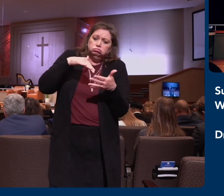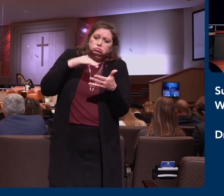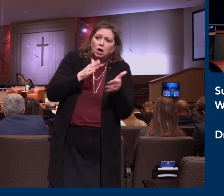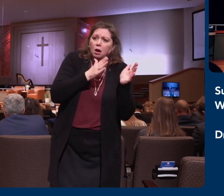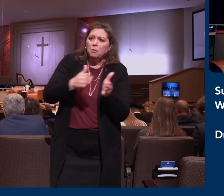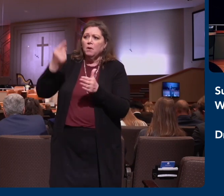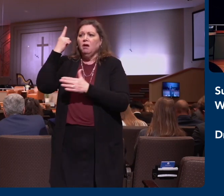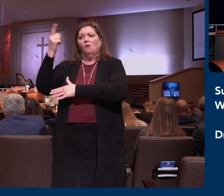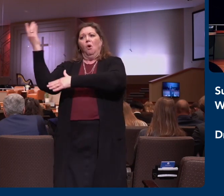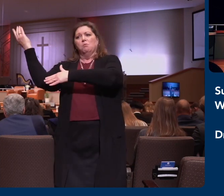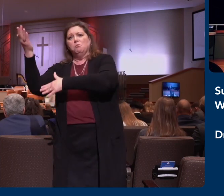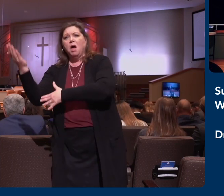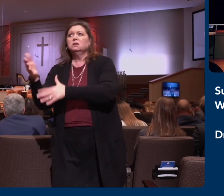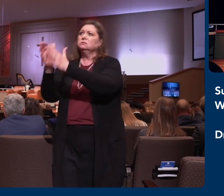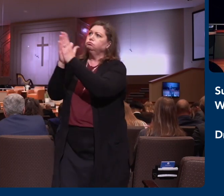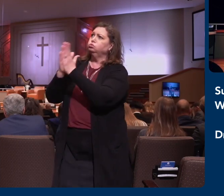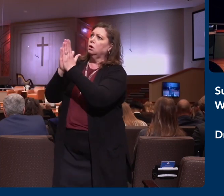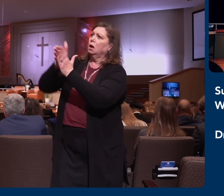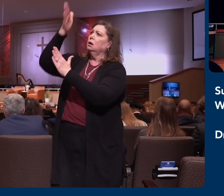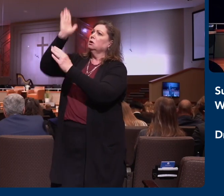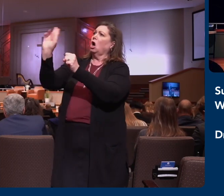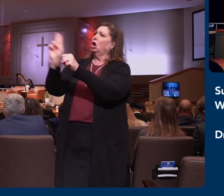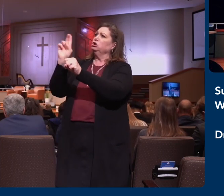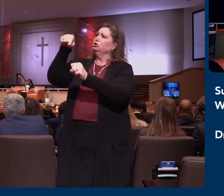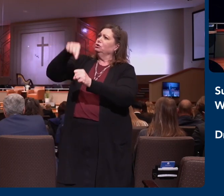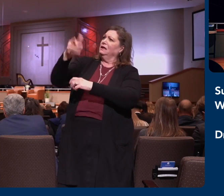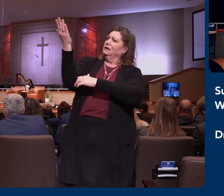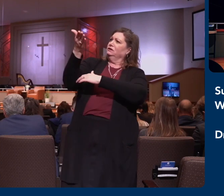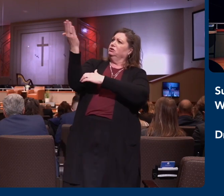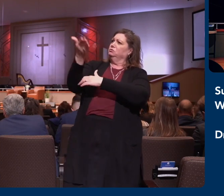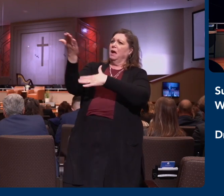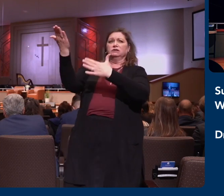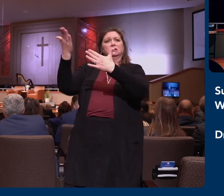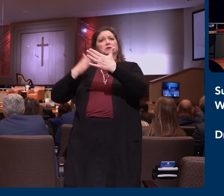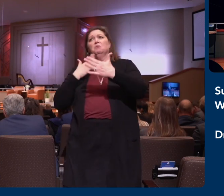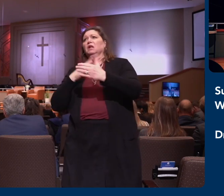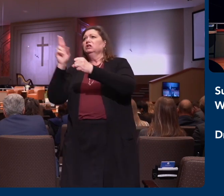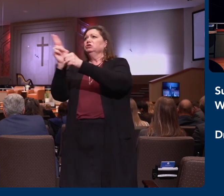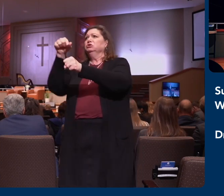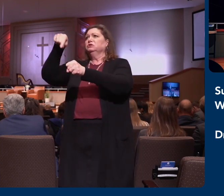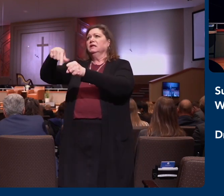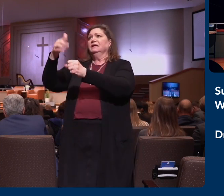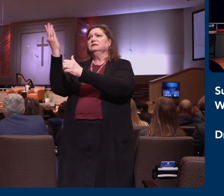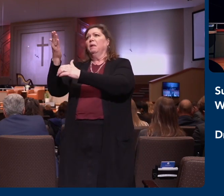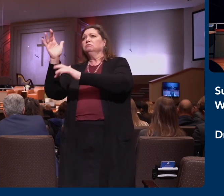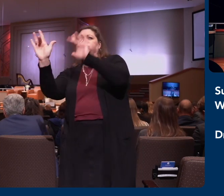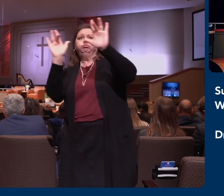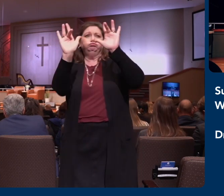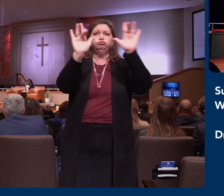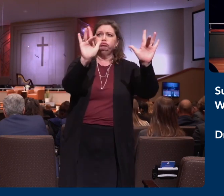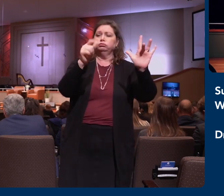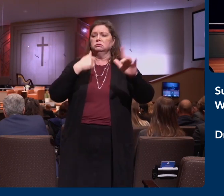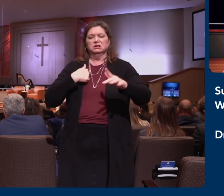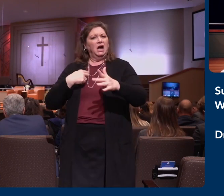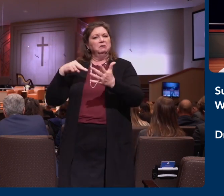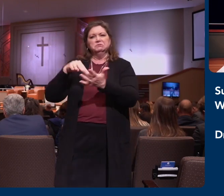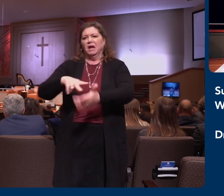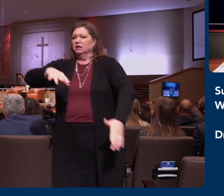praying, uh, that God would use this message and work in the lives of people. And, and I would preach and, and I would preach and, and I would